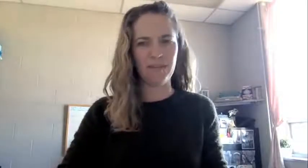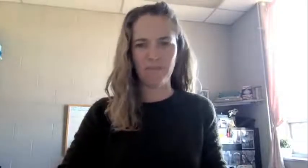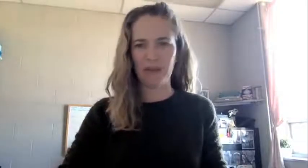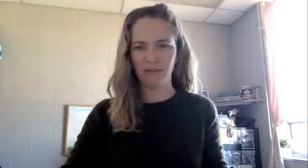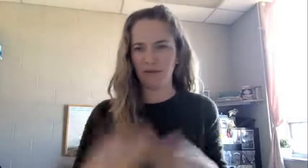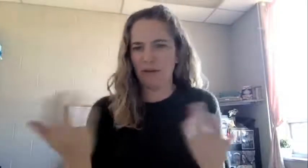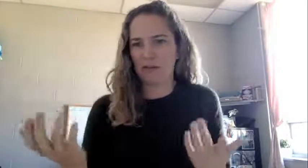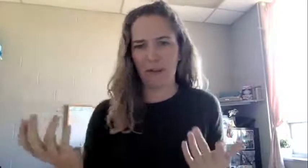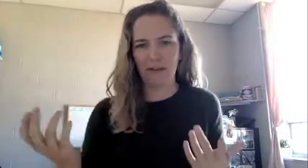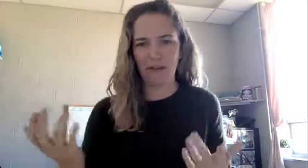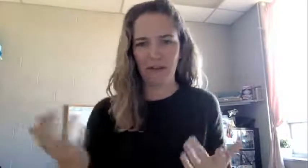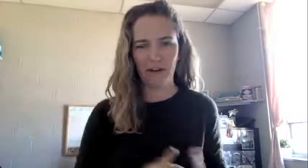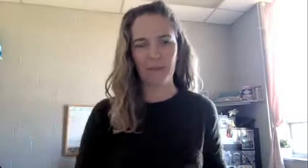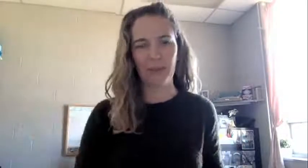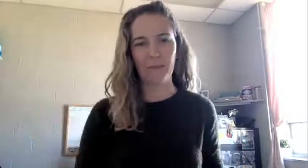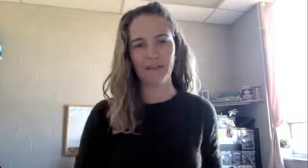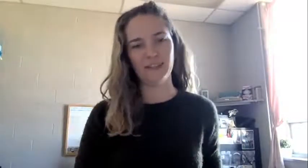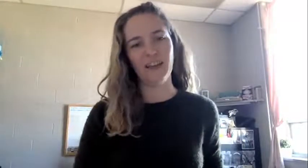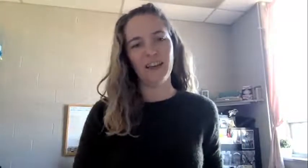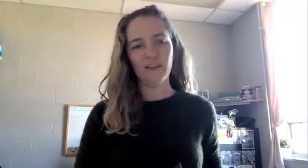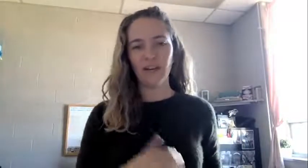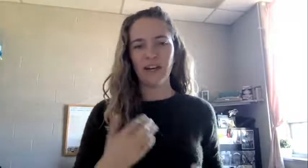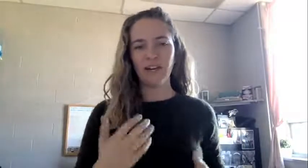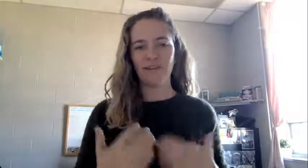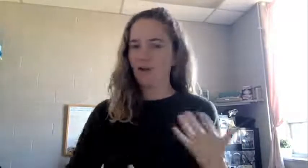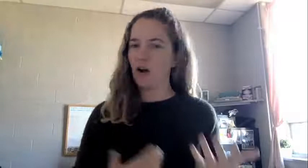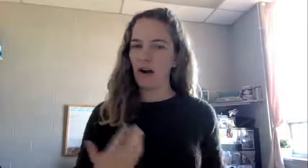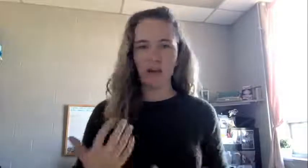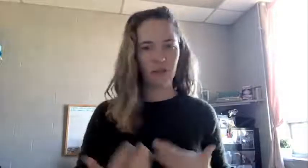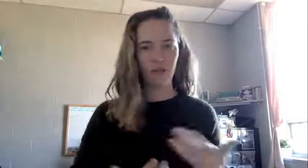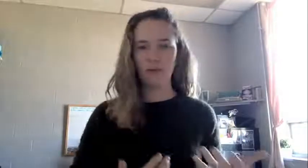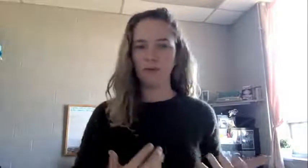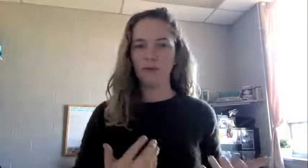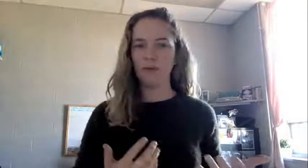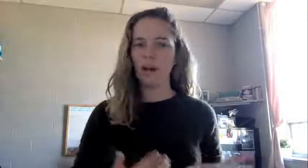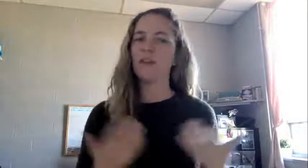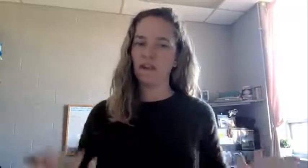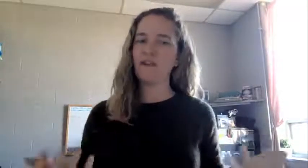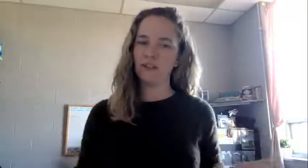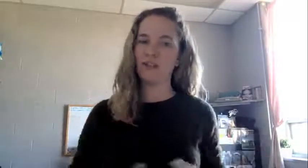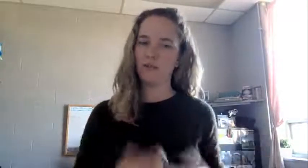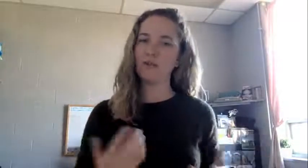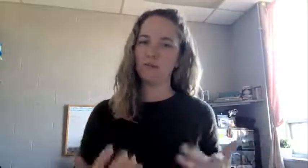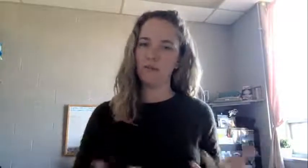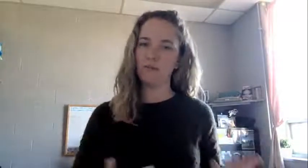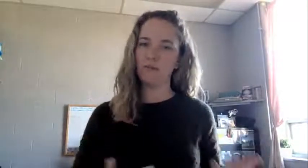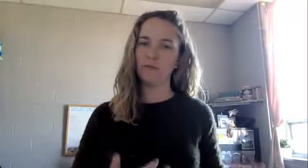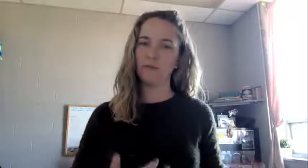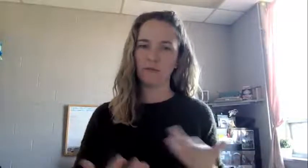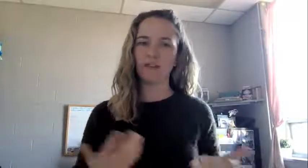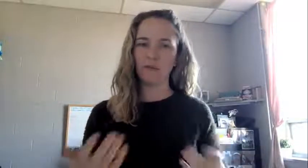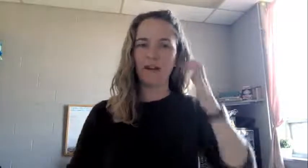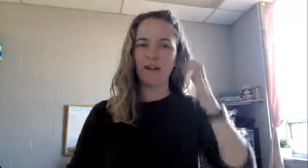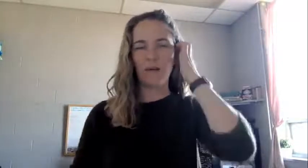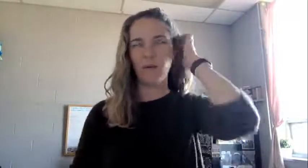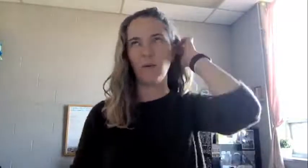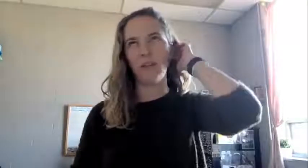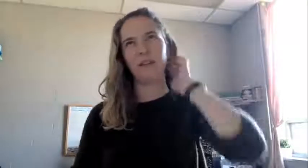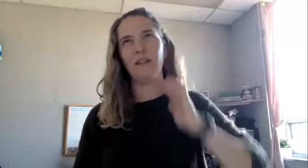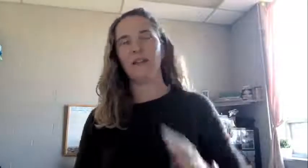paired with somebody who apparently never came to campus. So I didn't talk through... I think if I would have talked through this with somebody at that point, they